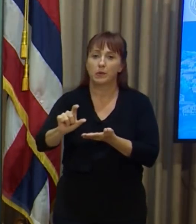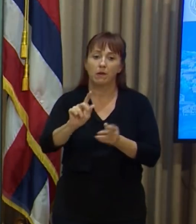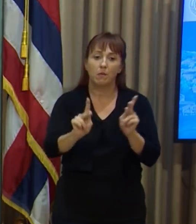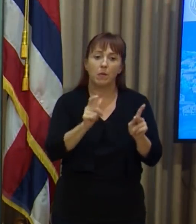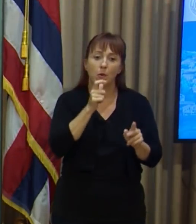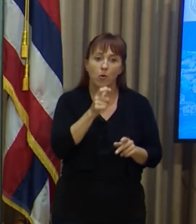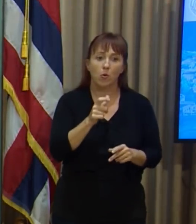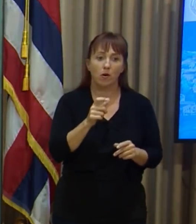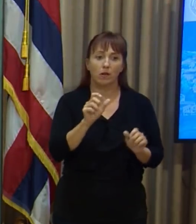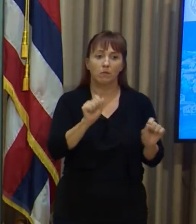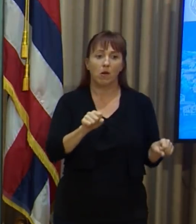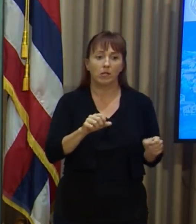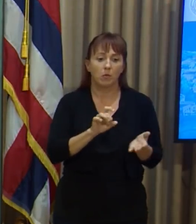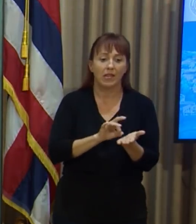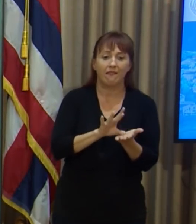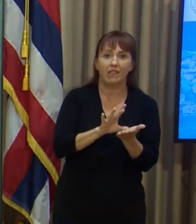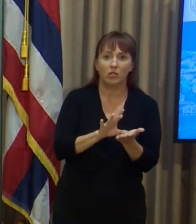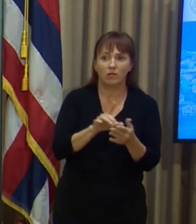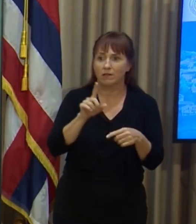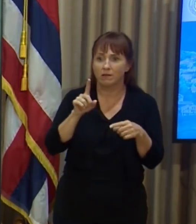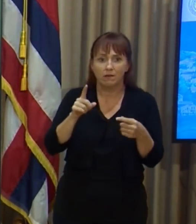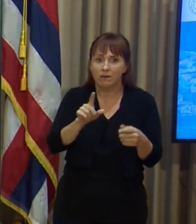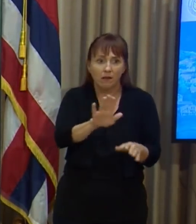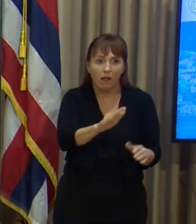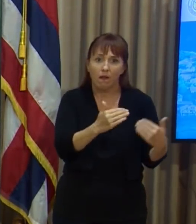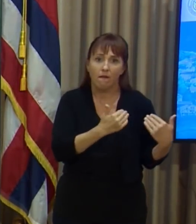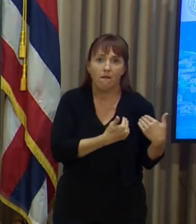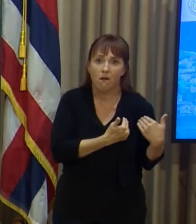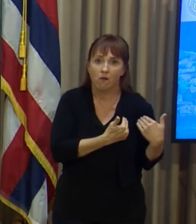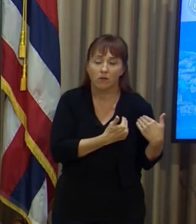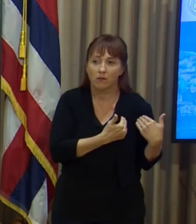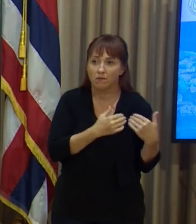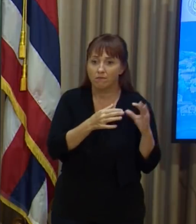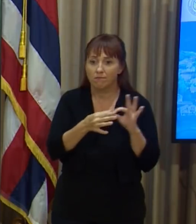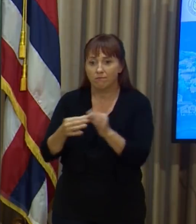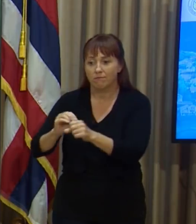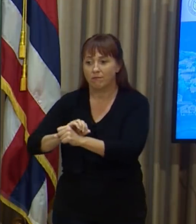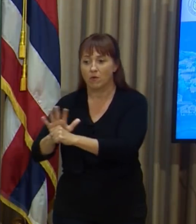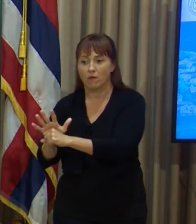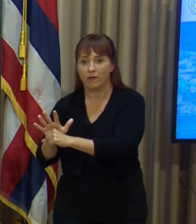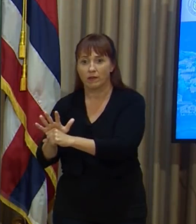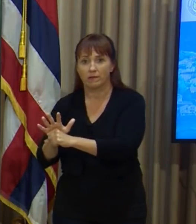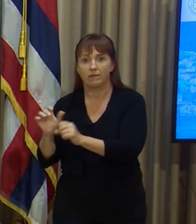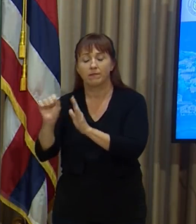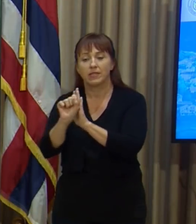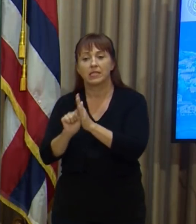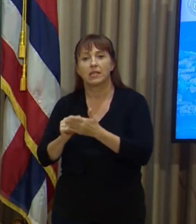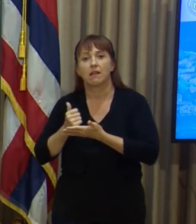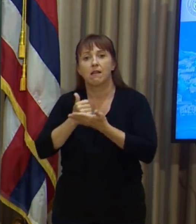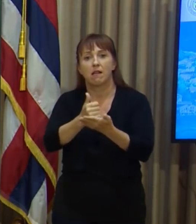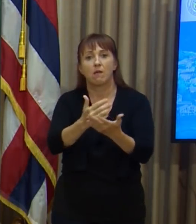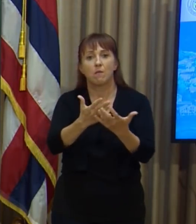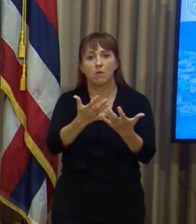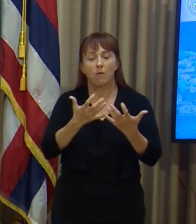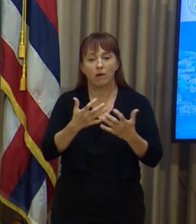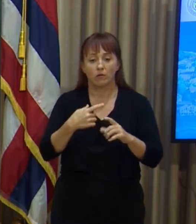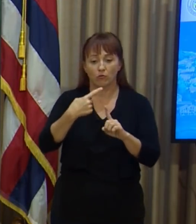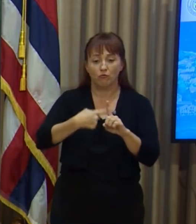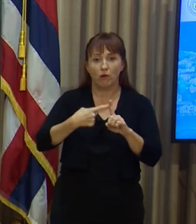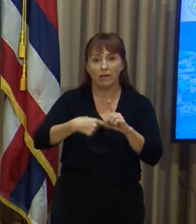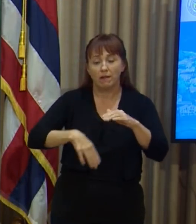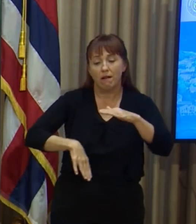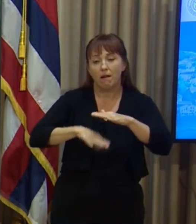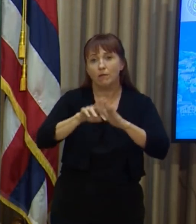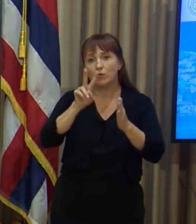of eviction through no fault of their own. So the state would like to help with rent payments of up to